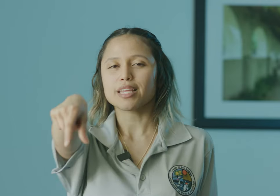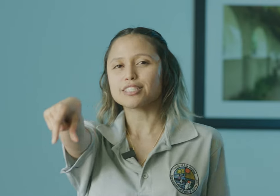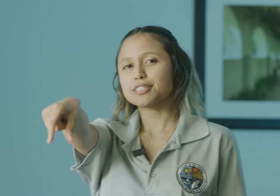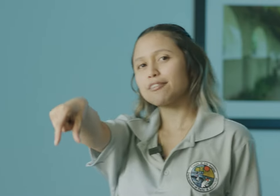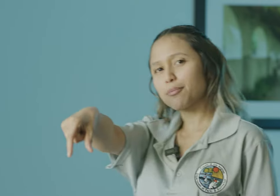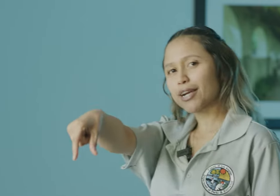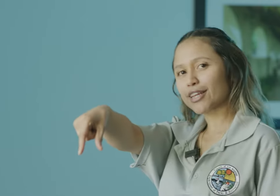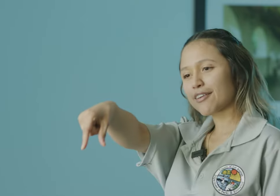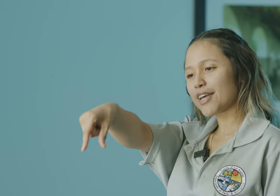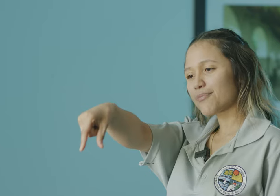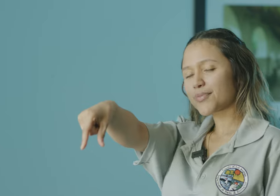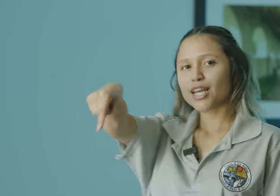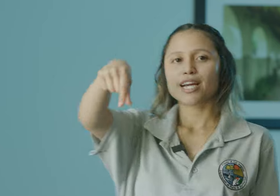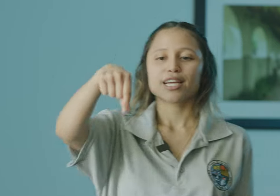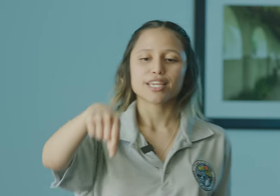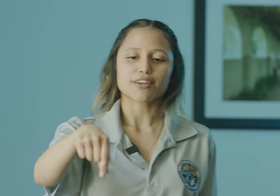Give you a better look of it. Q.